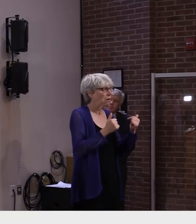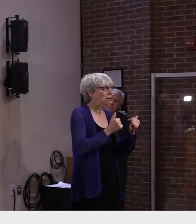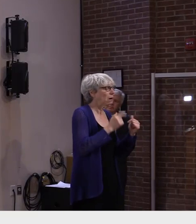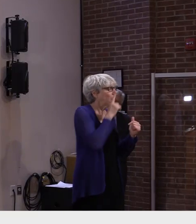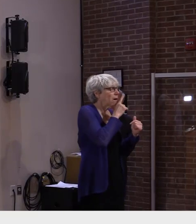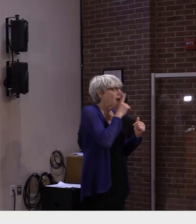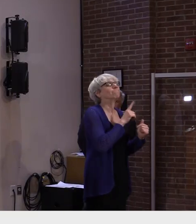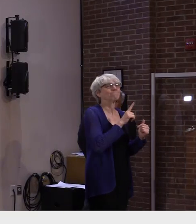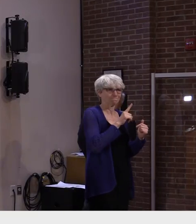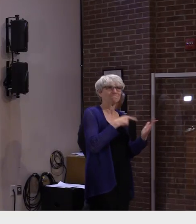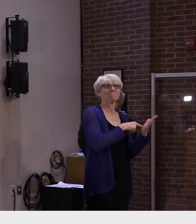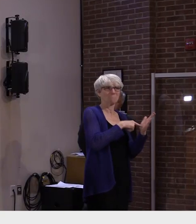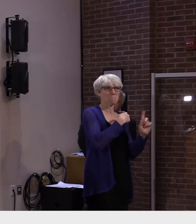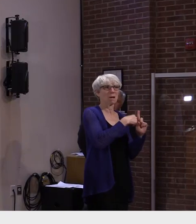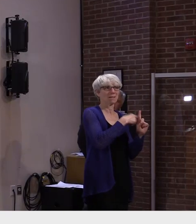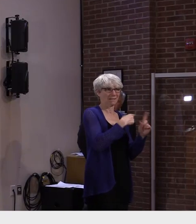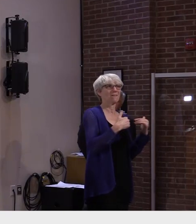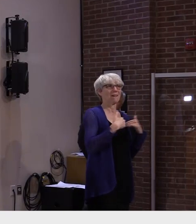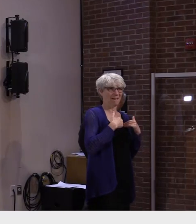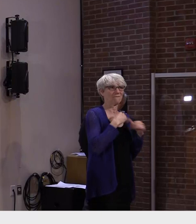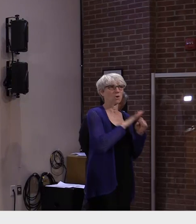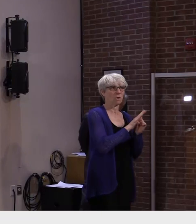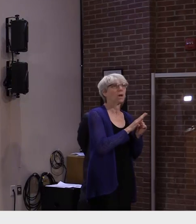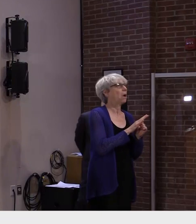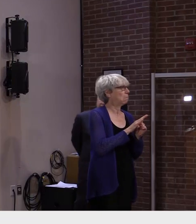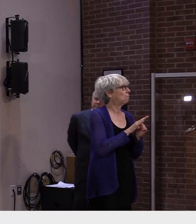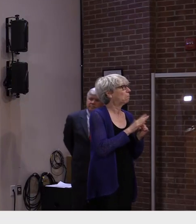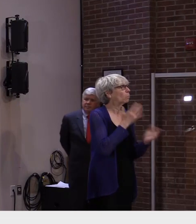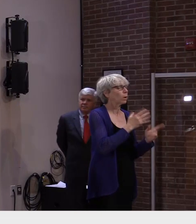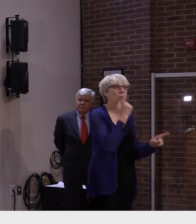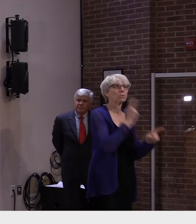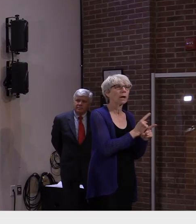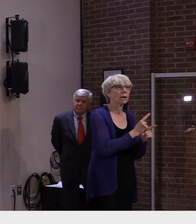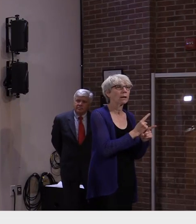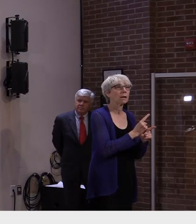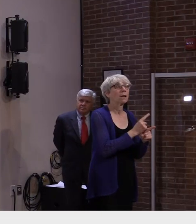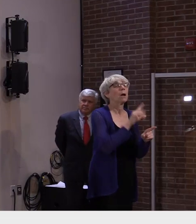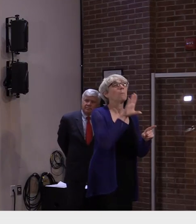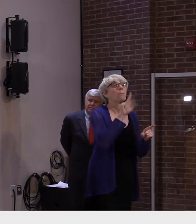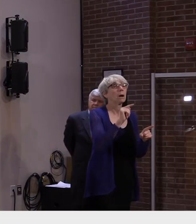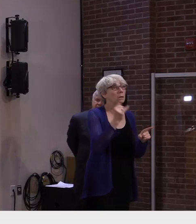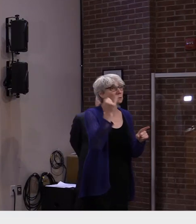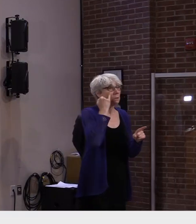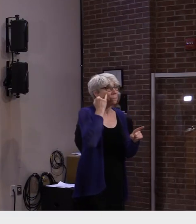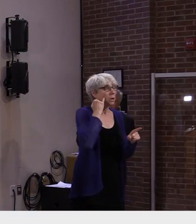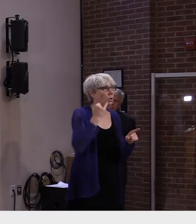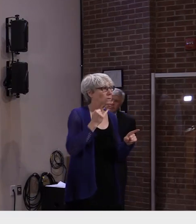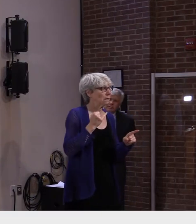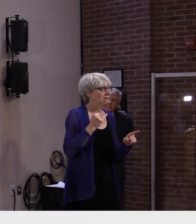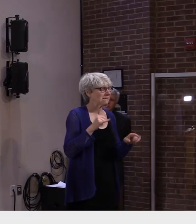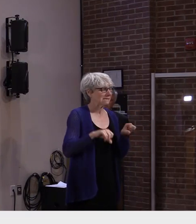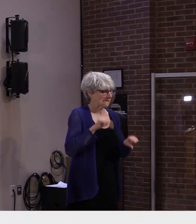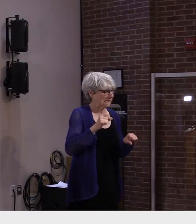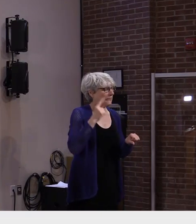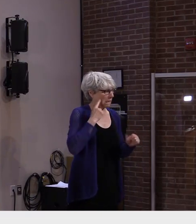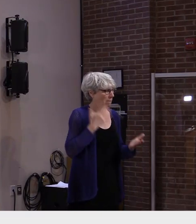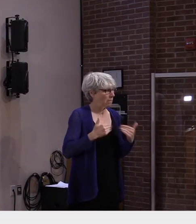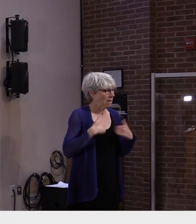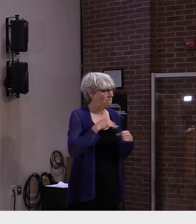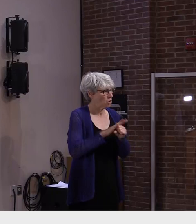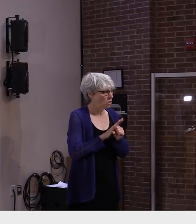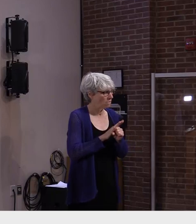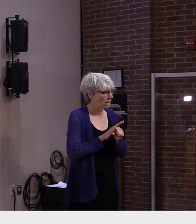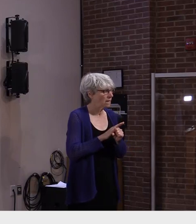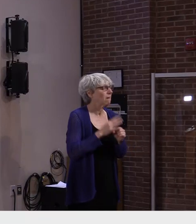COVID and you had a negative test, there's instructions there about maybe you should actually